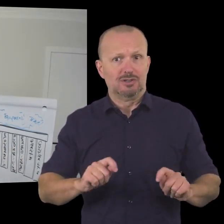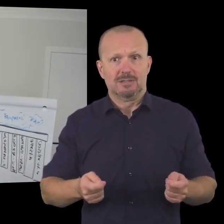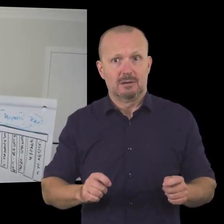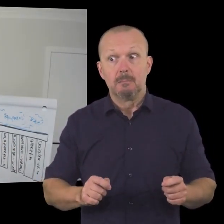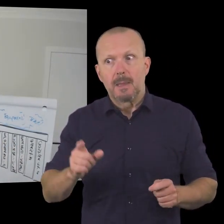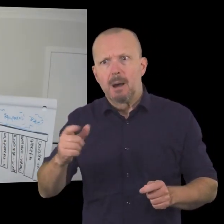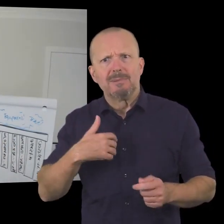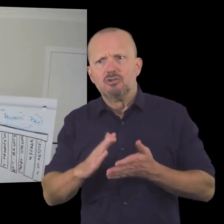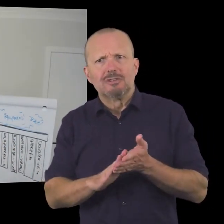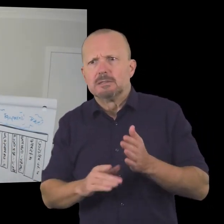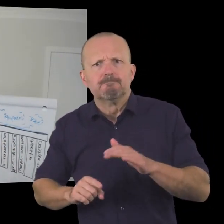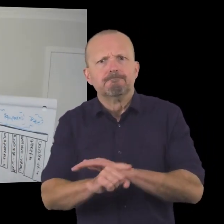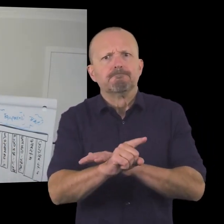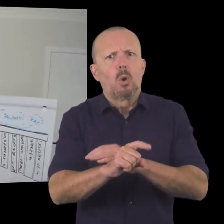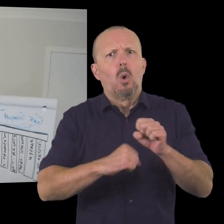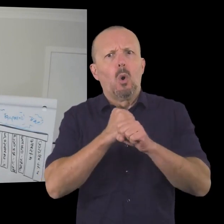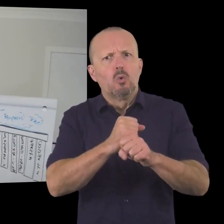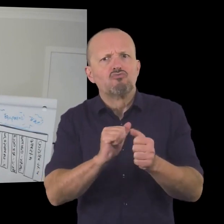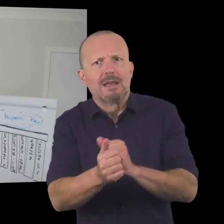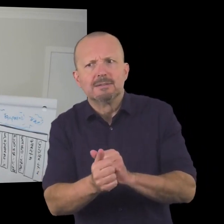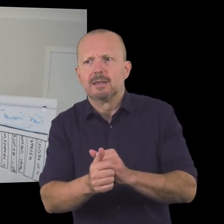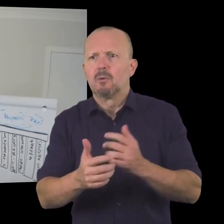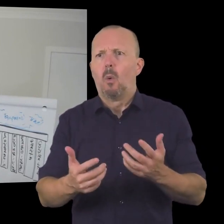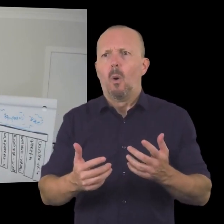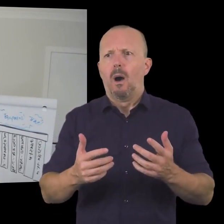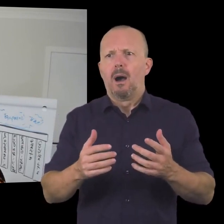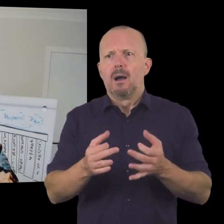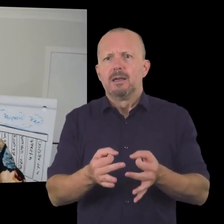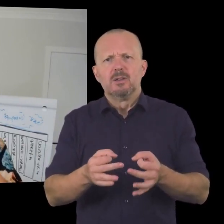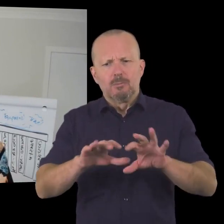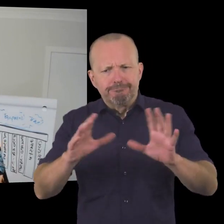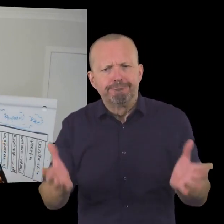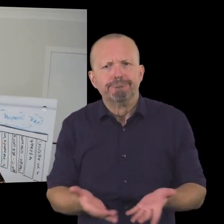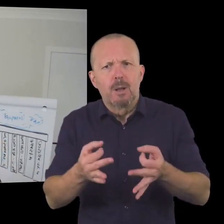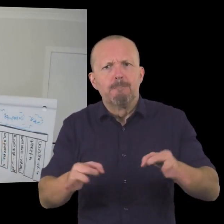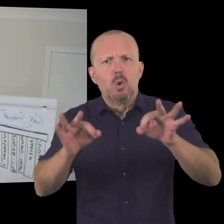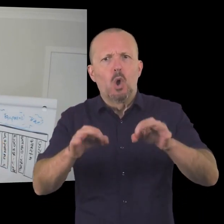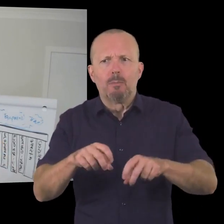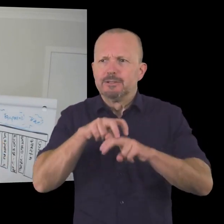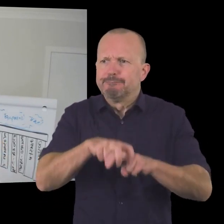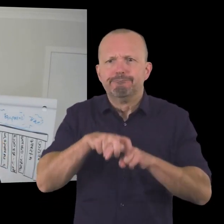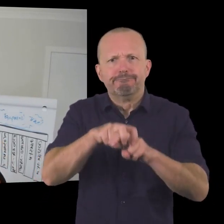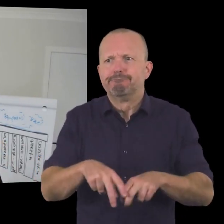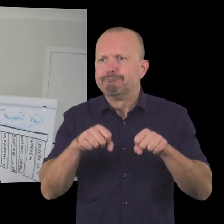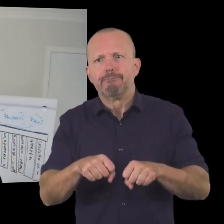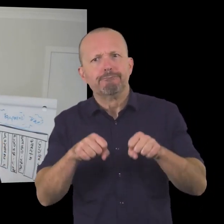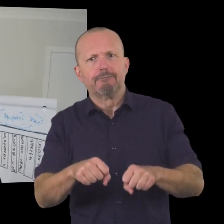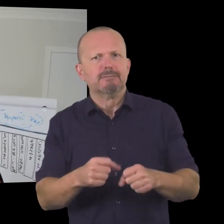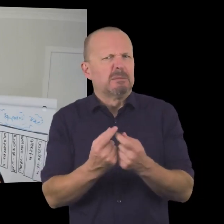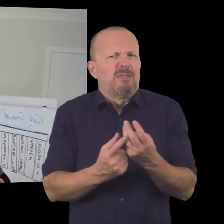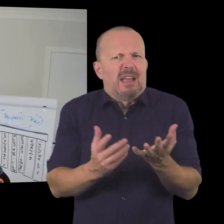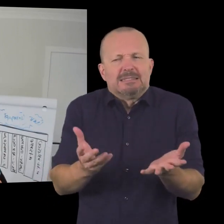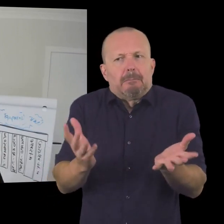hoppers as the horses uh so they're fundraising activities they're activities that don't often happen in your community